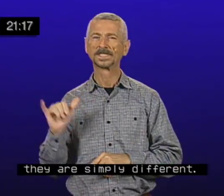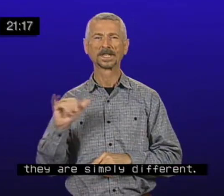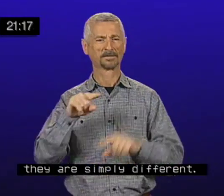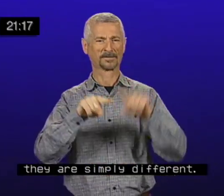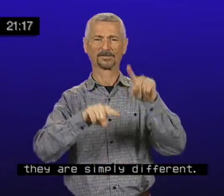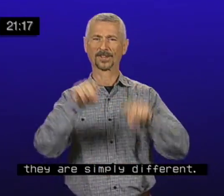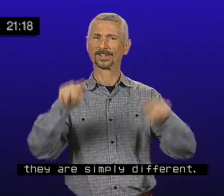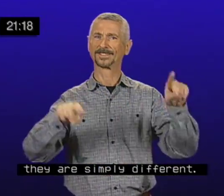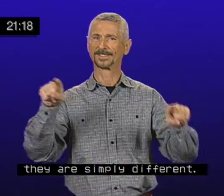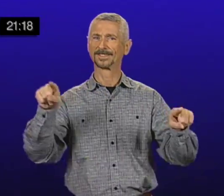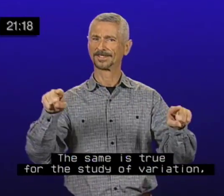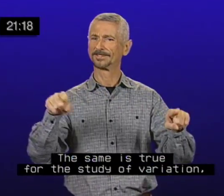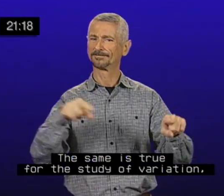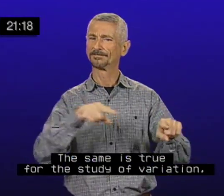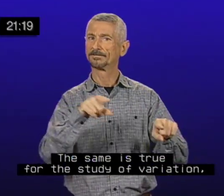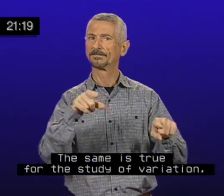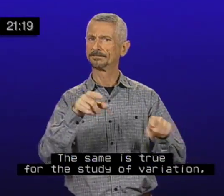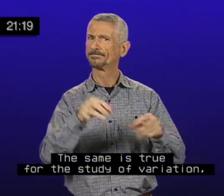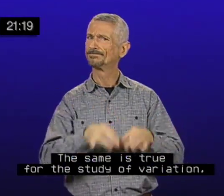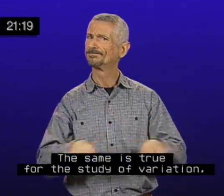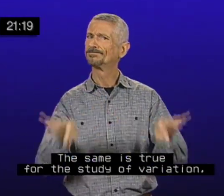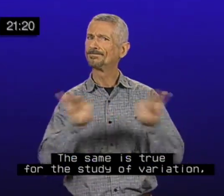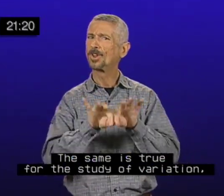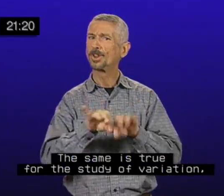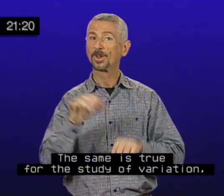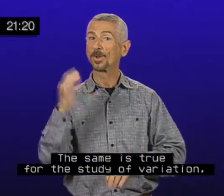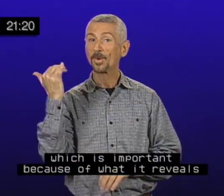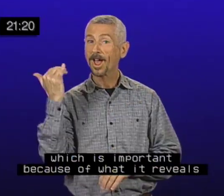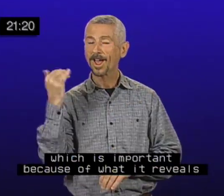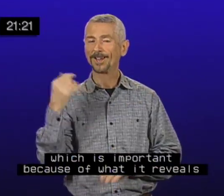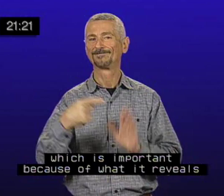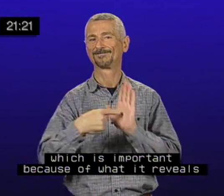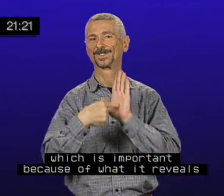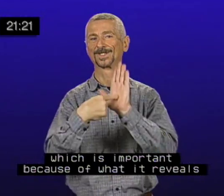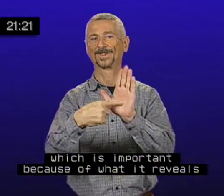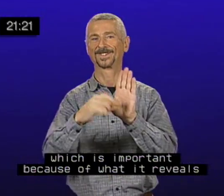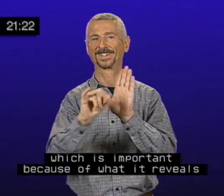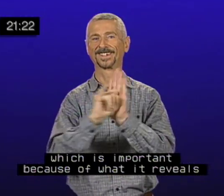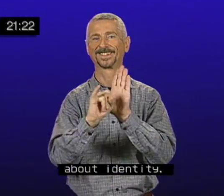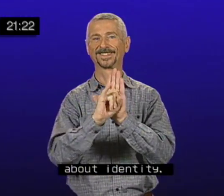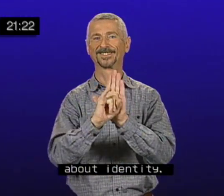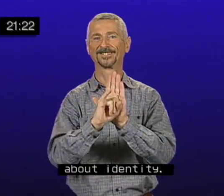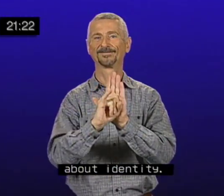The same is true for the study of variation, which is important because of what it reveals about identity. see.